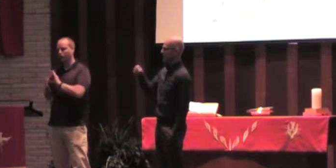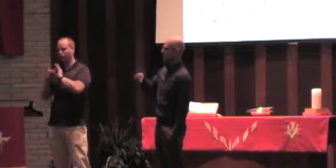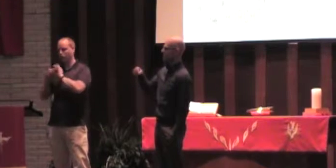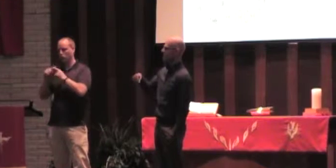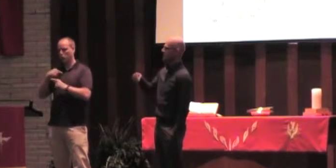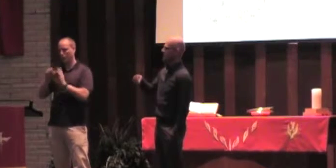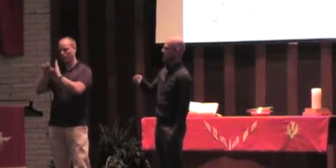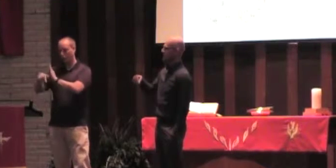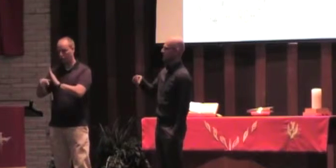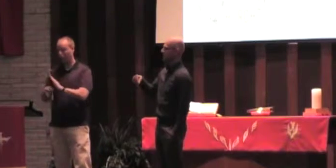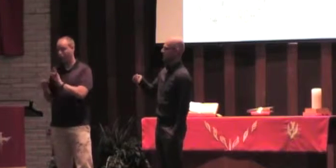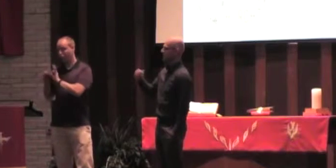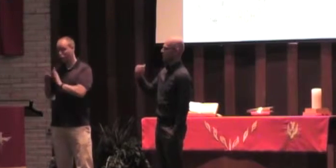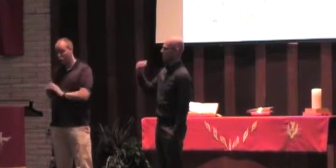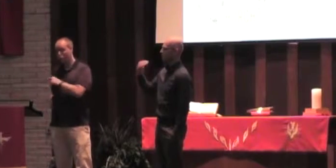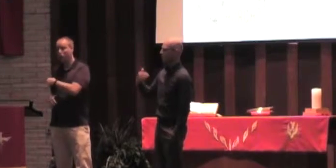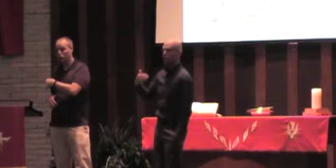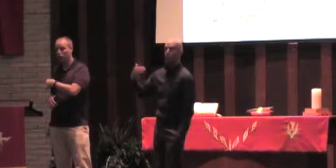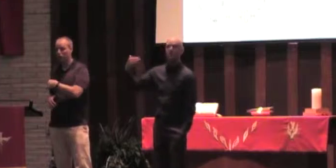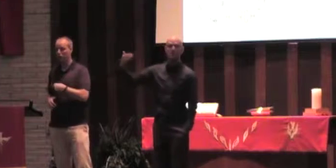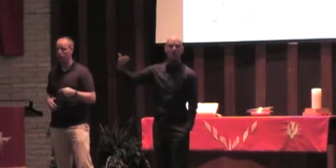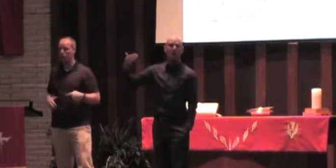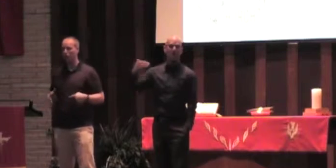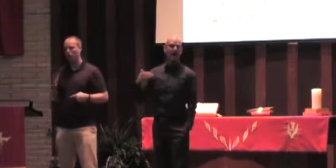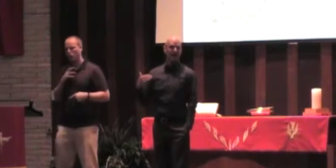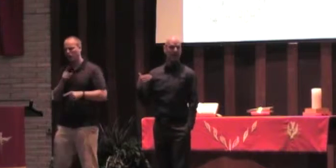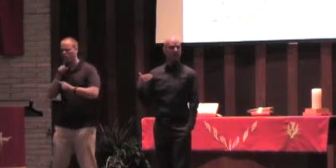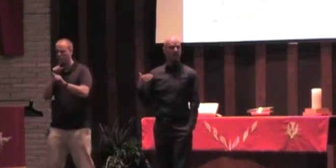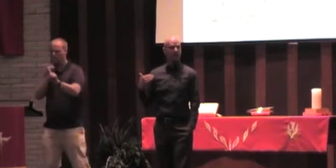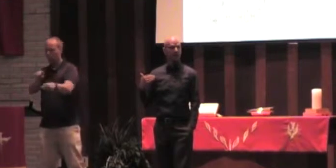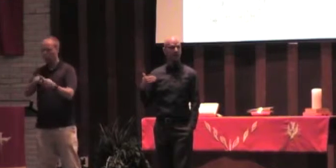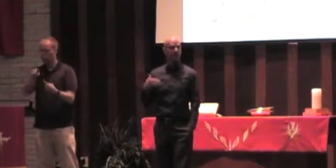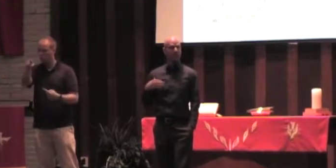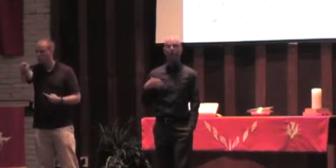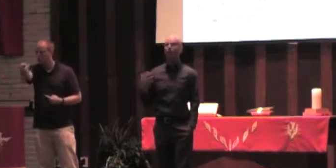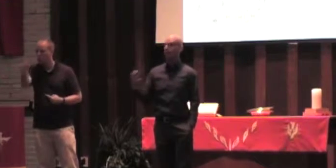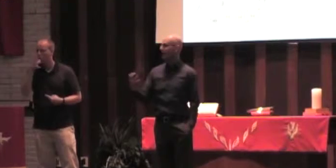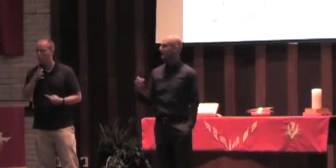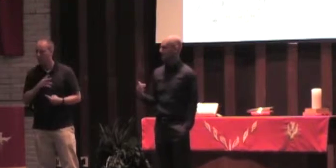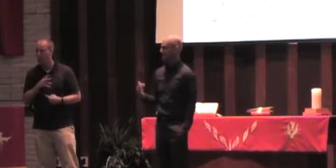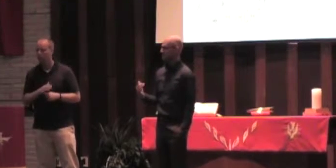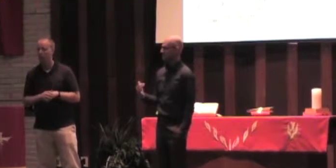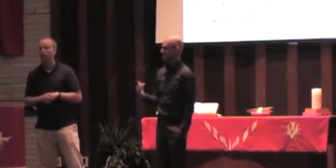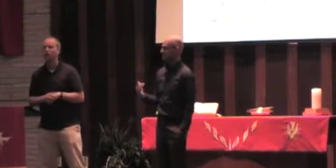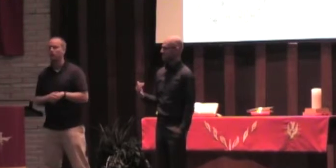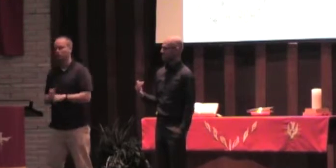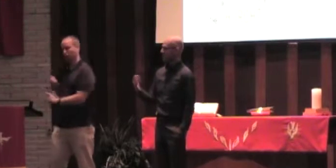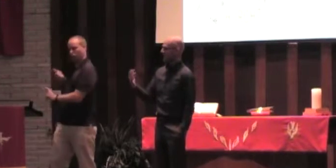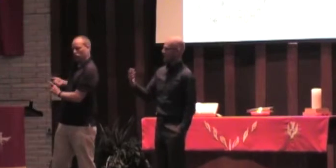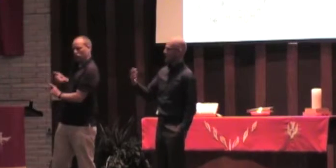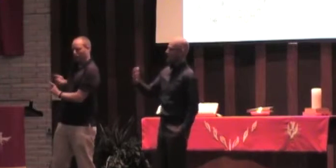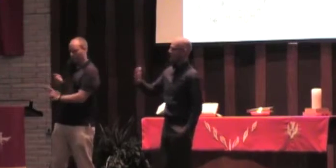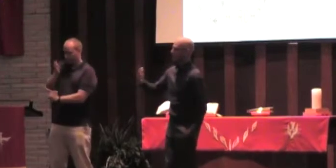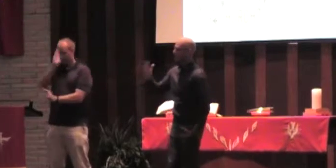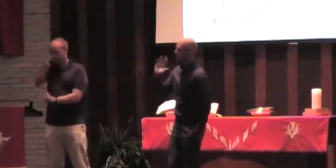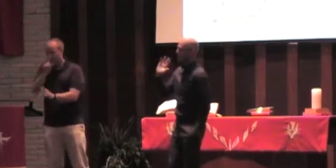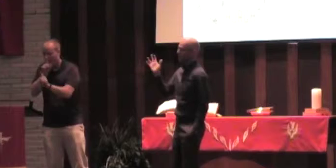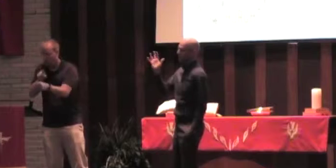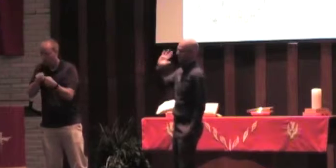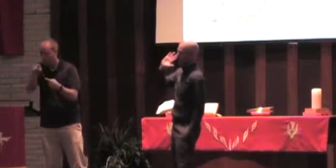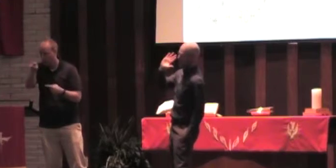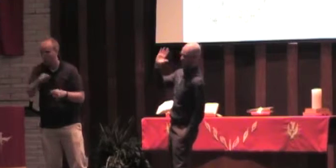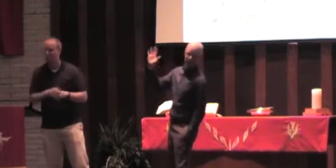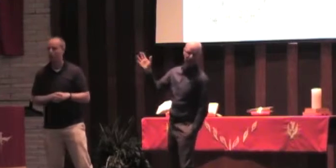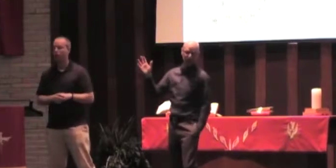And our translator would respond back, forthrightly. And the